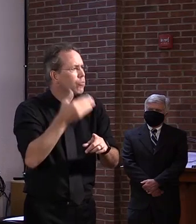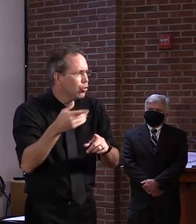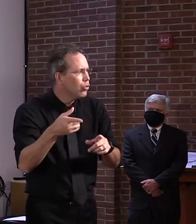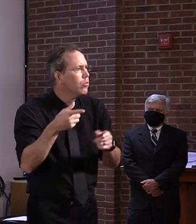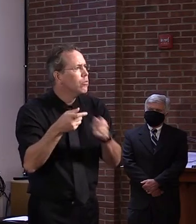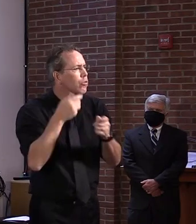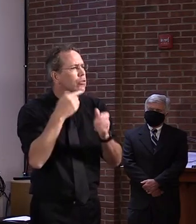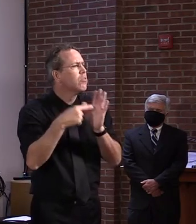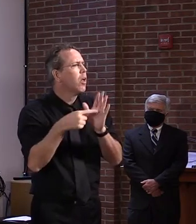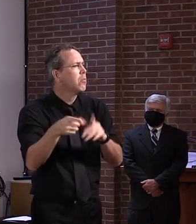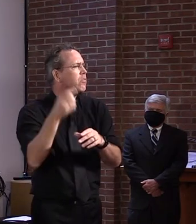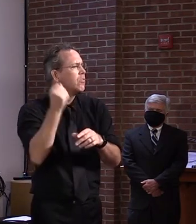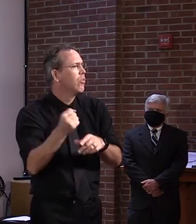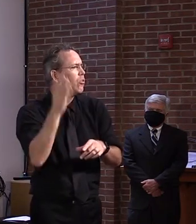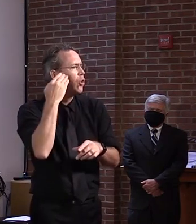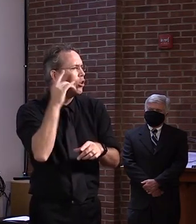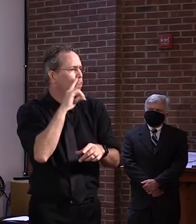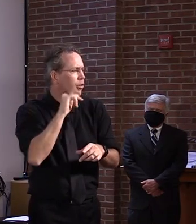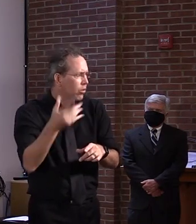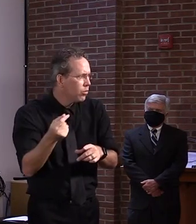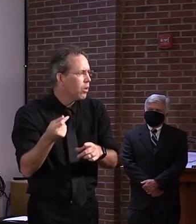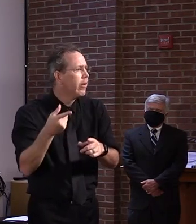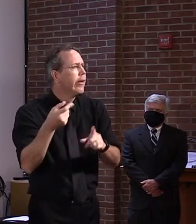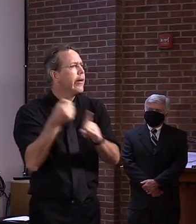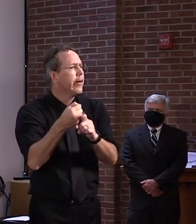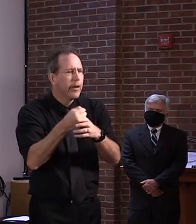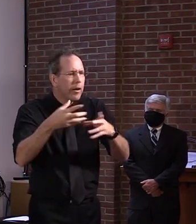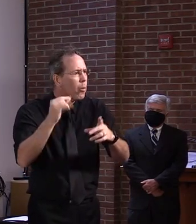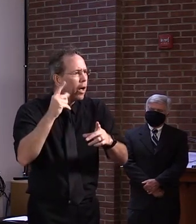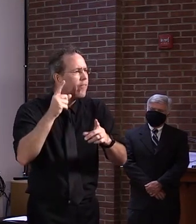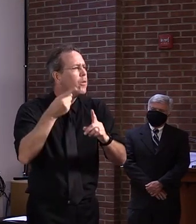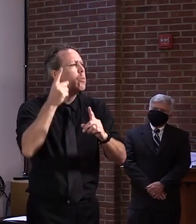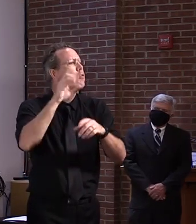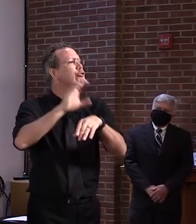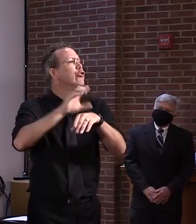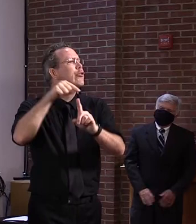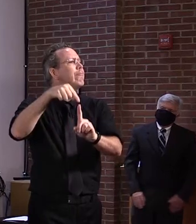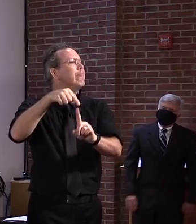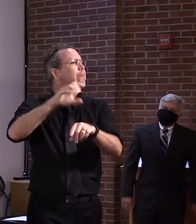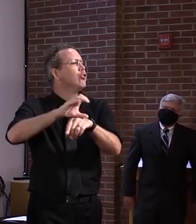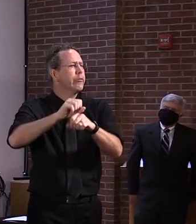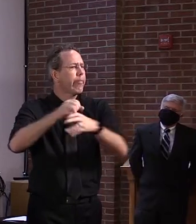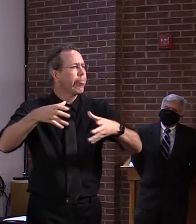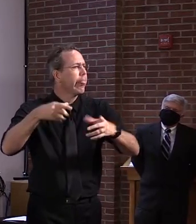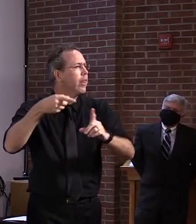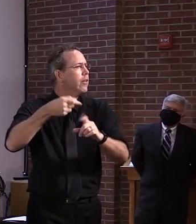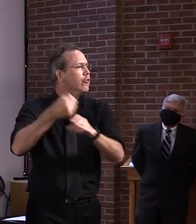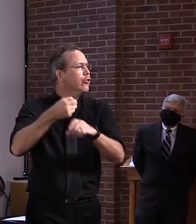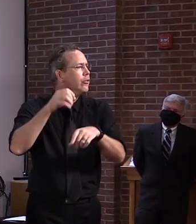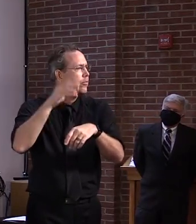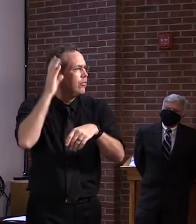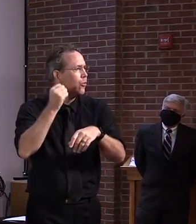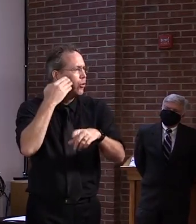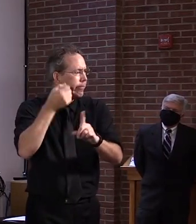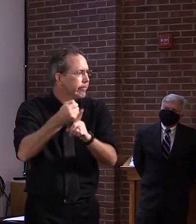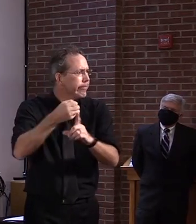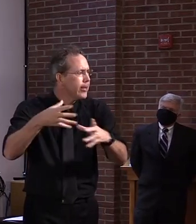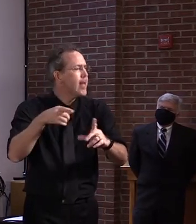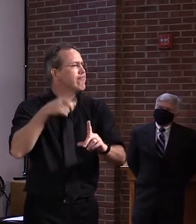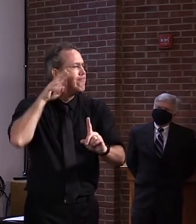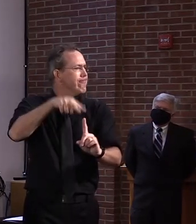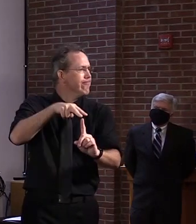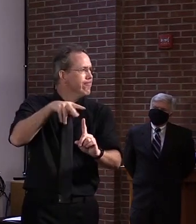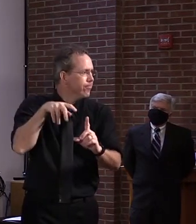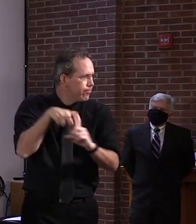large church, uh, where, um, I guess the analogy would be they were non-believers, uh,